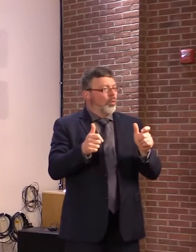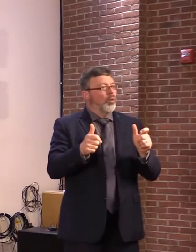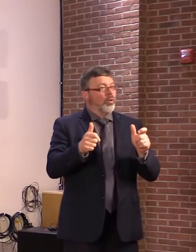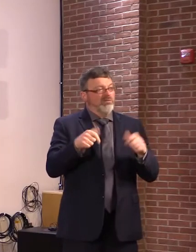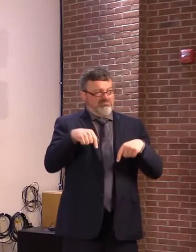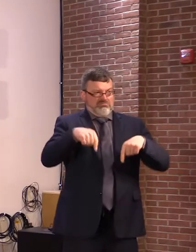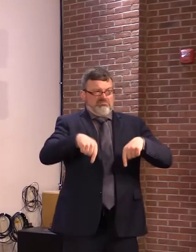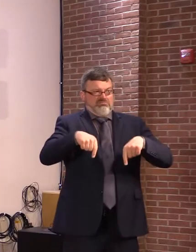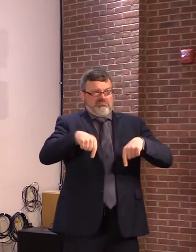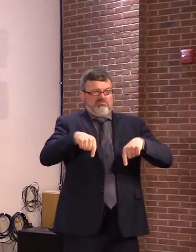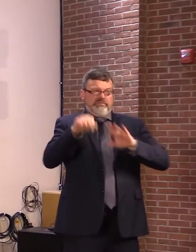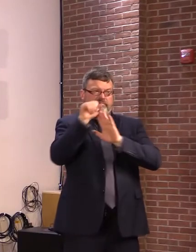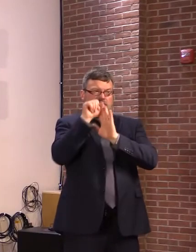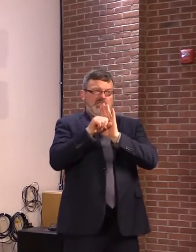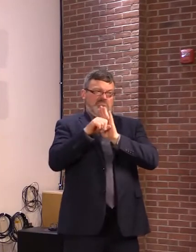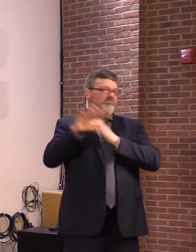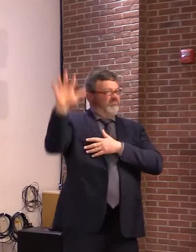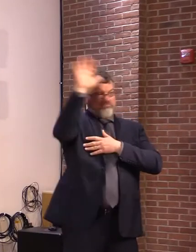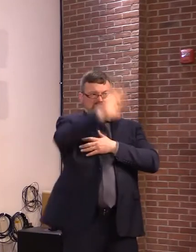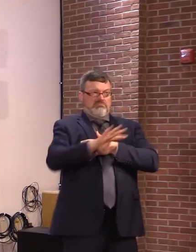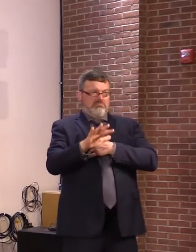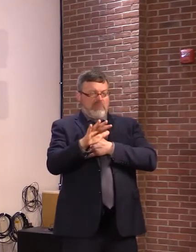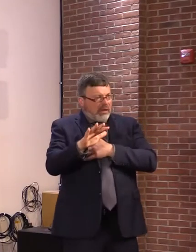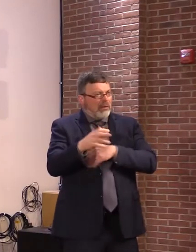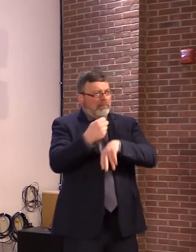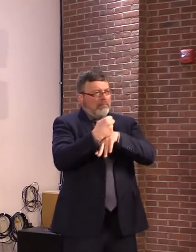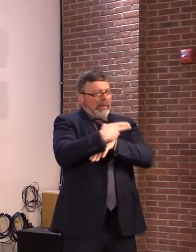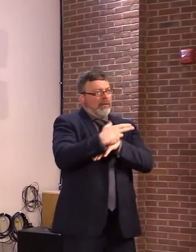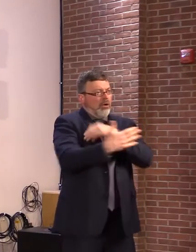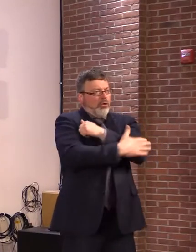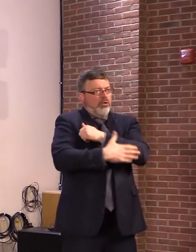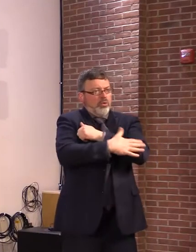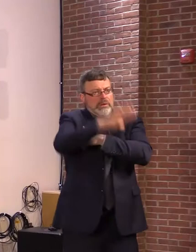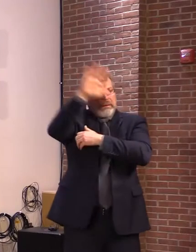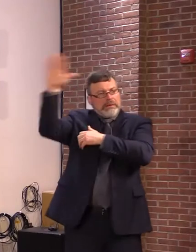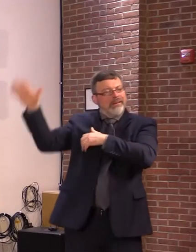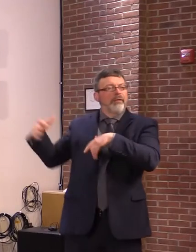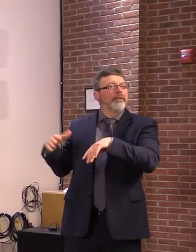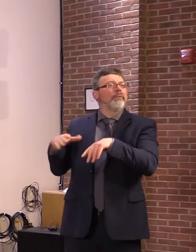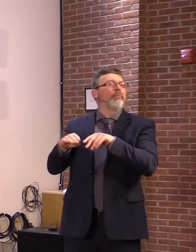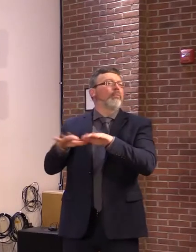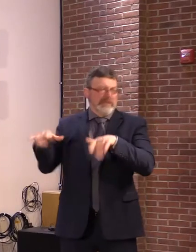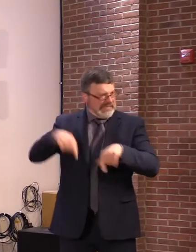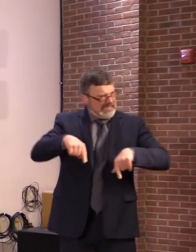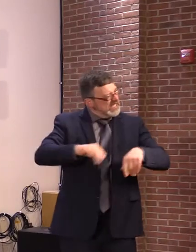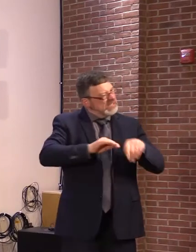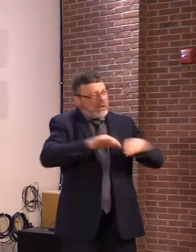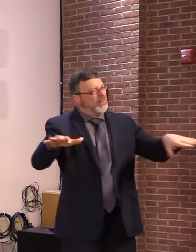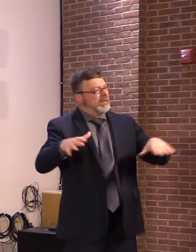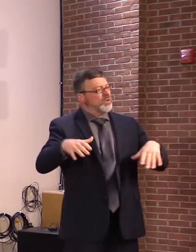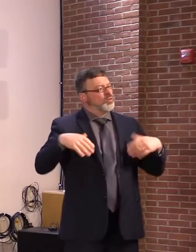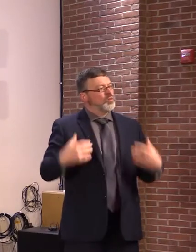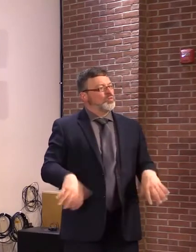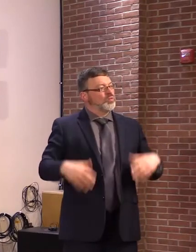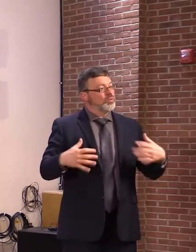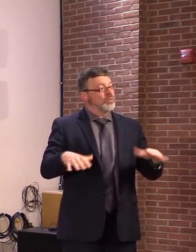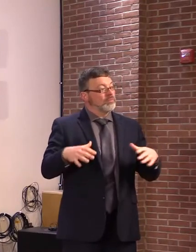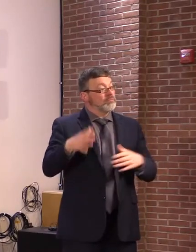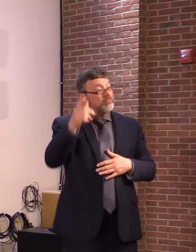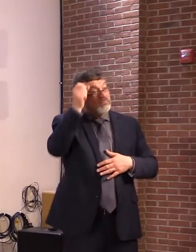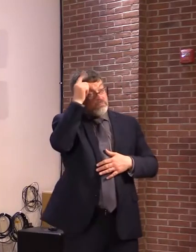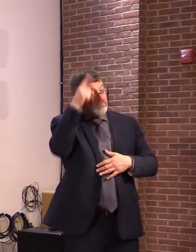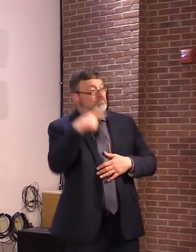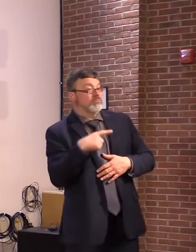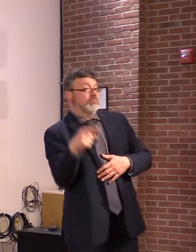Burlington and South Burlington wastewater data continues to show high but steady levels. The other six sites